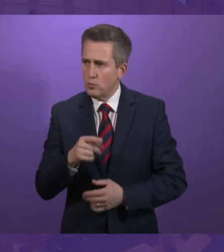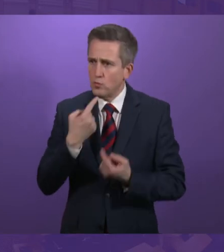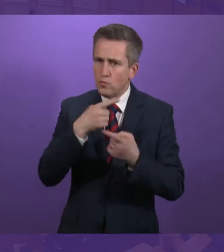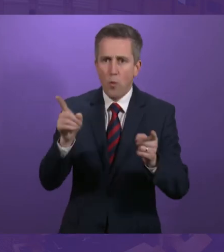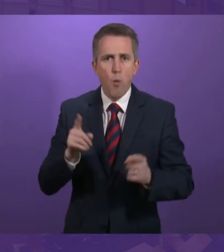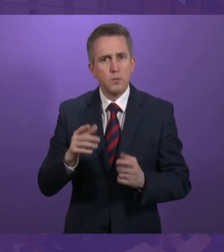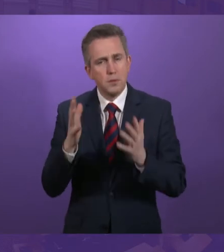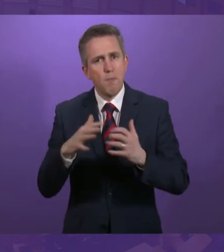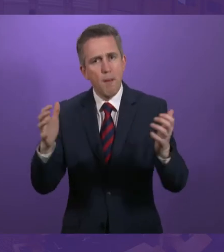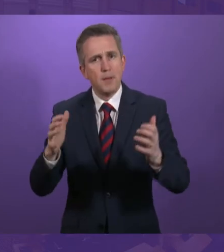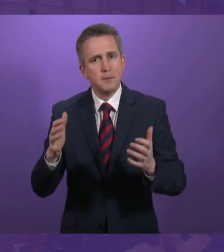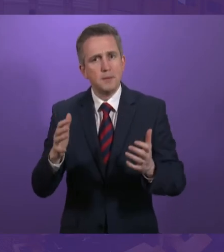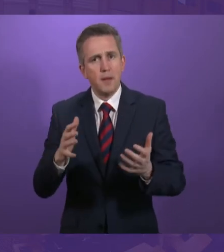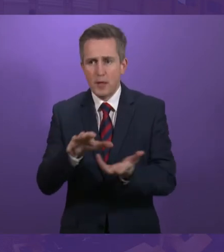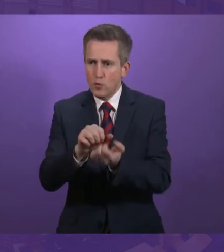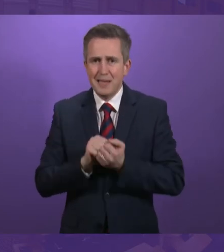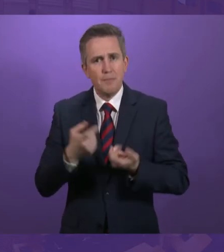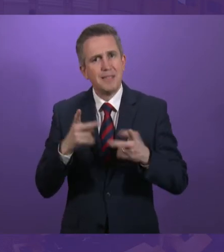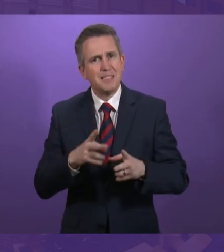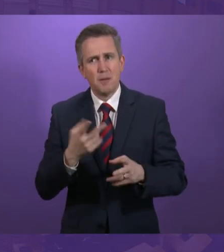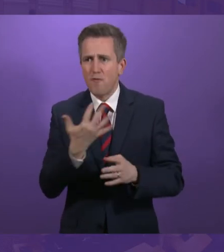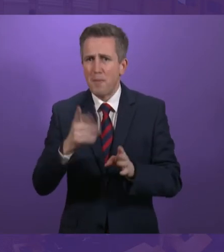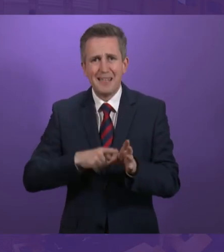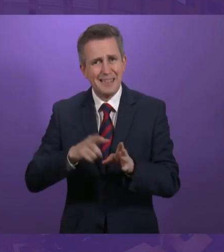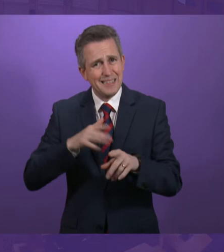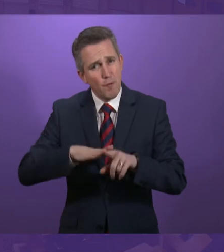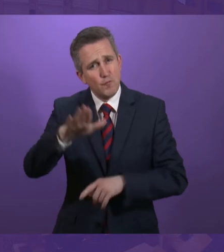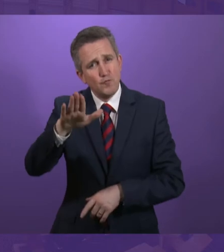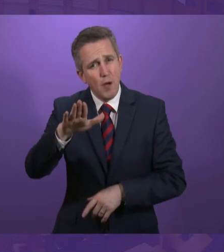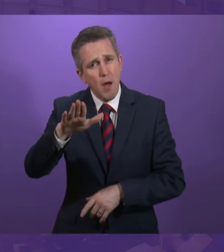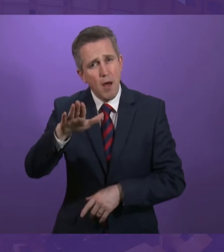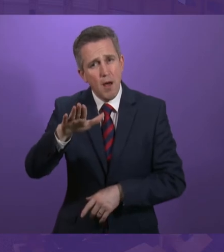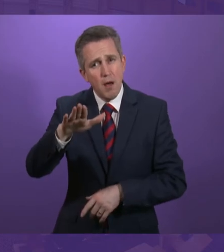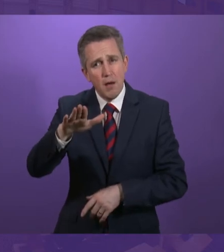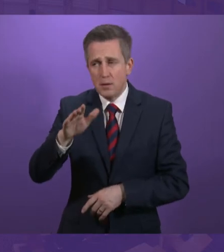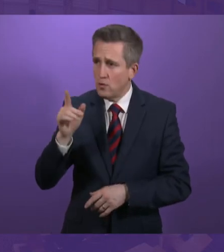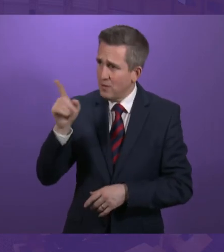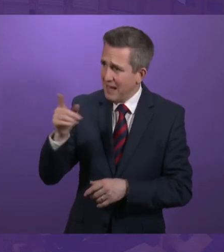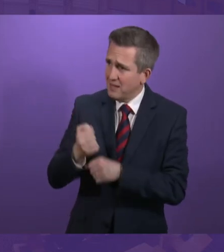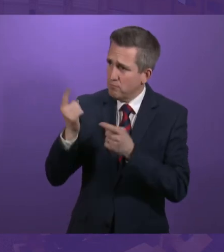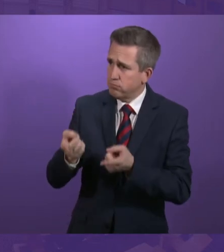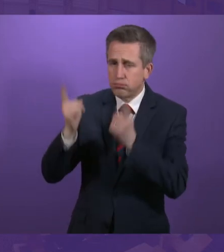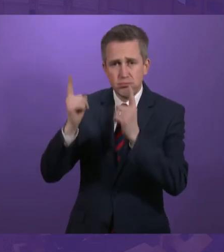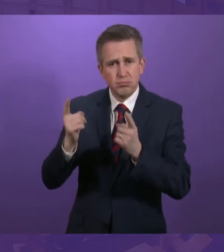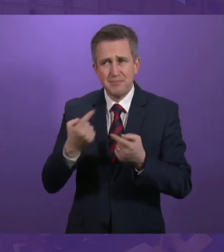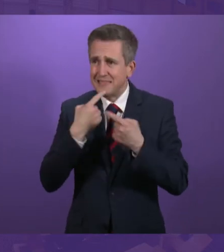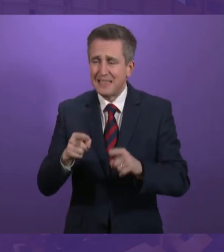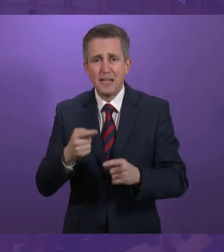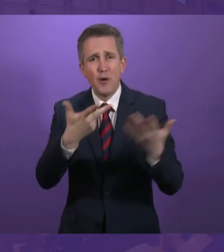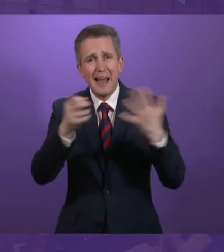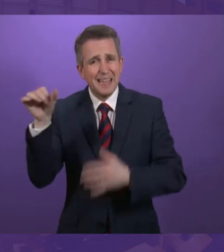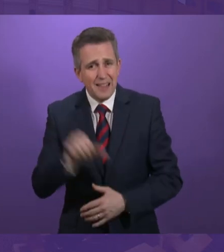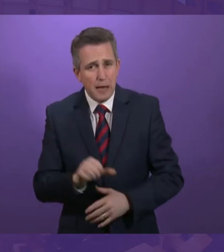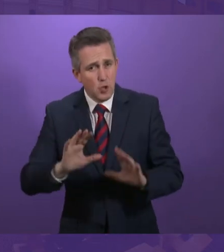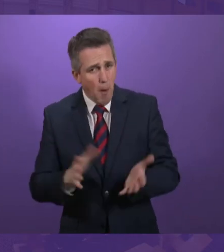that she will maintain this choice for years to come. So can the Cabinet Secretary tell me what to say to Scotland's 80,000 unpaid